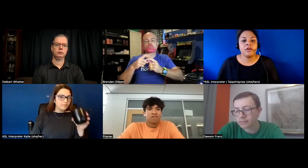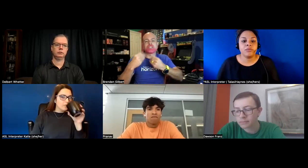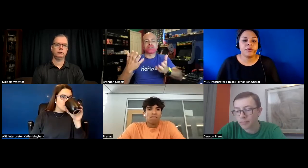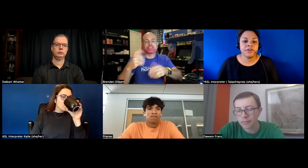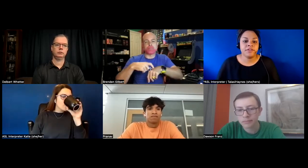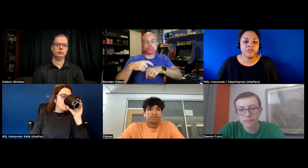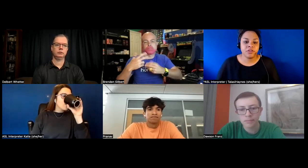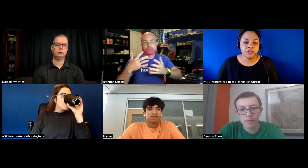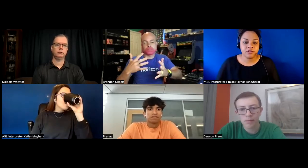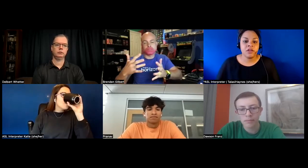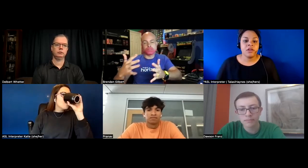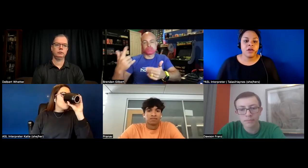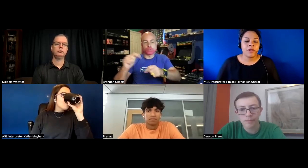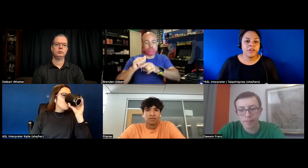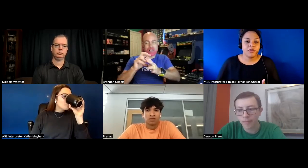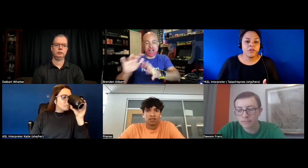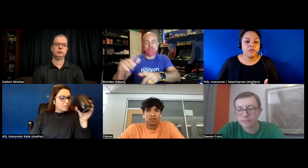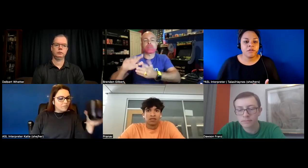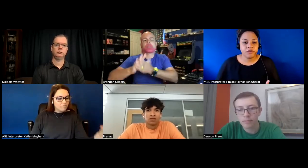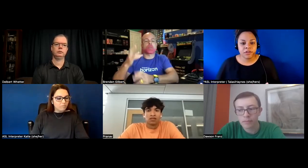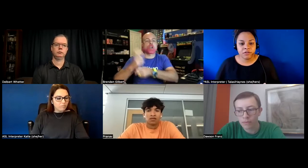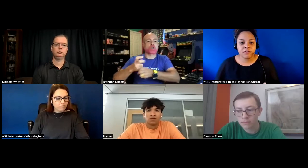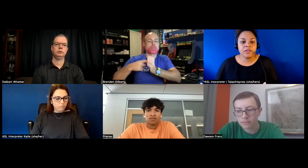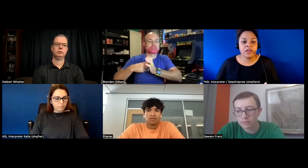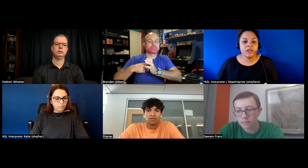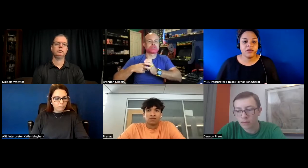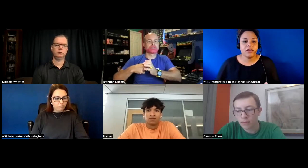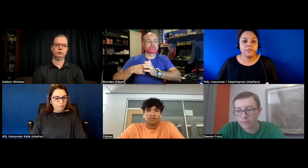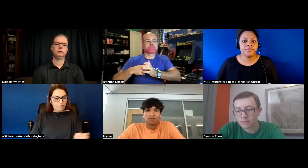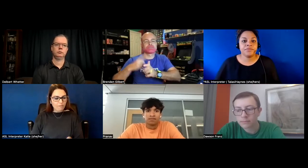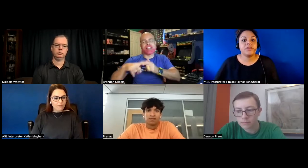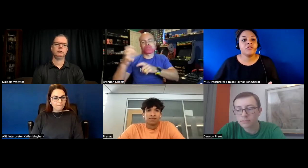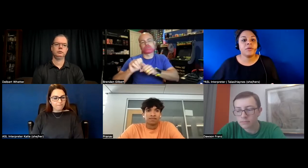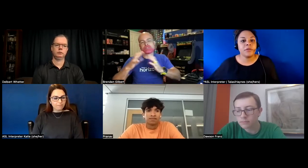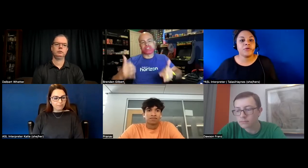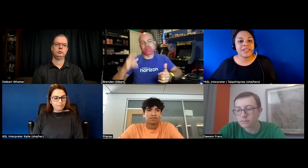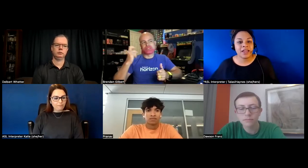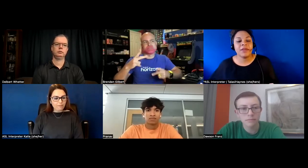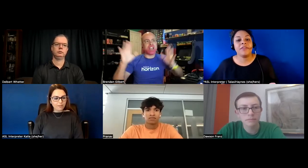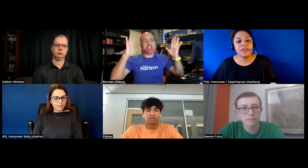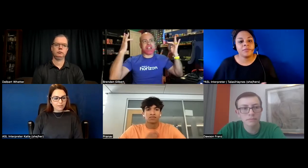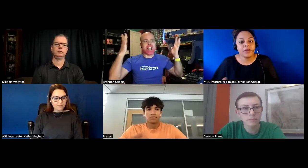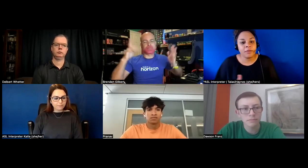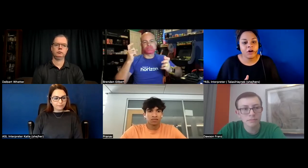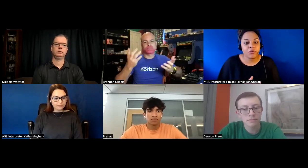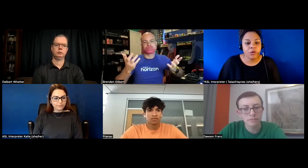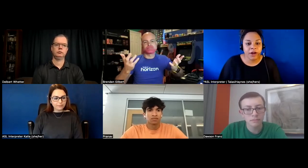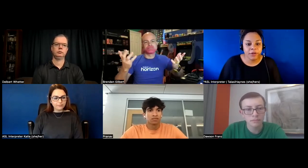prioritization list um i think the softer skills they um took a little more time and then they ended up becoming hard requirements